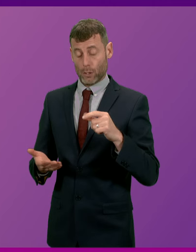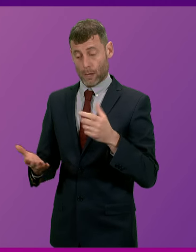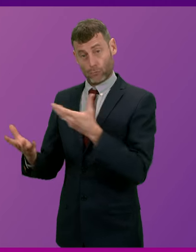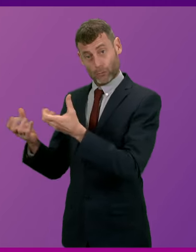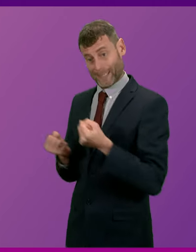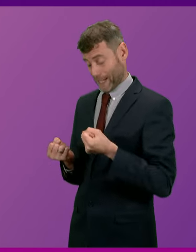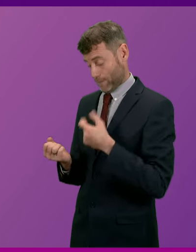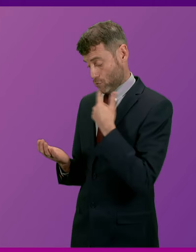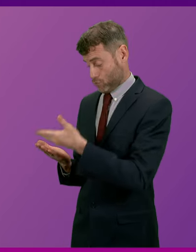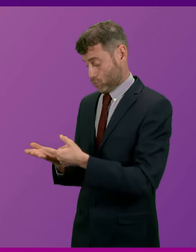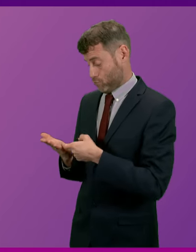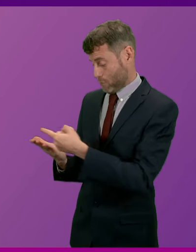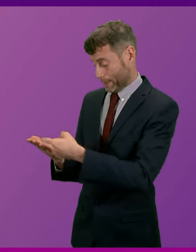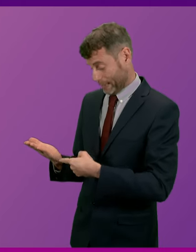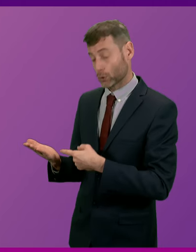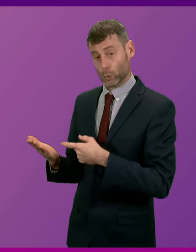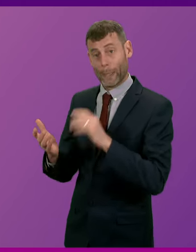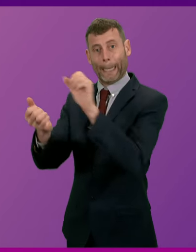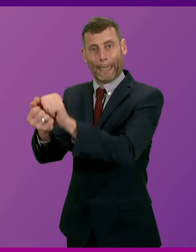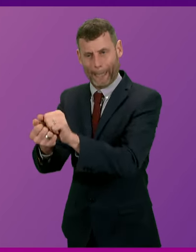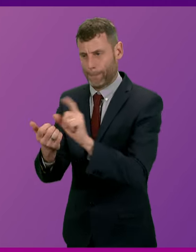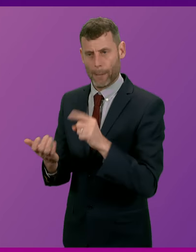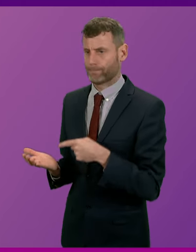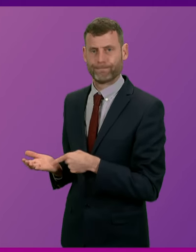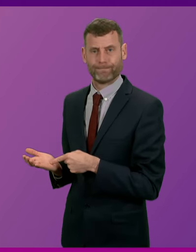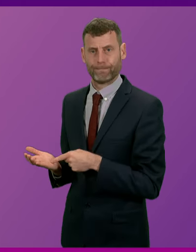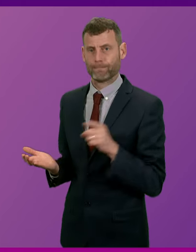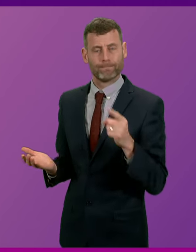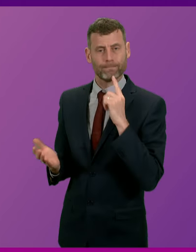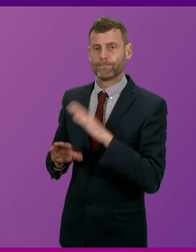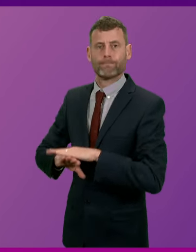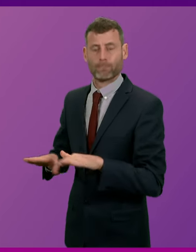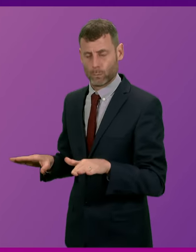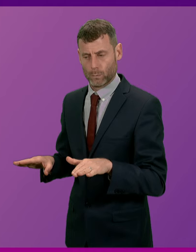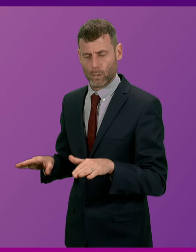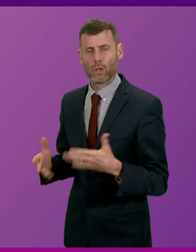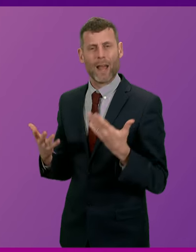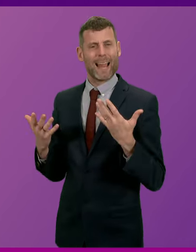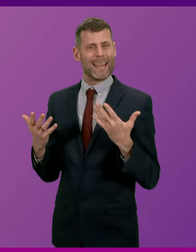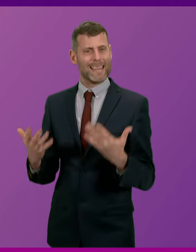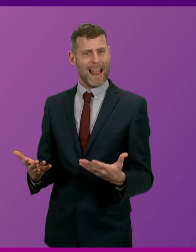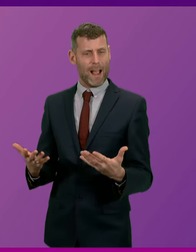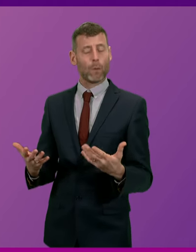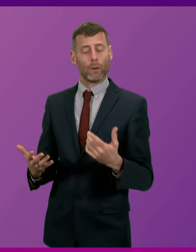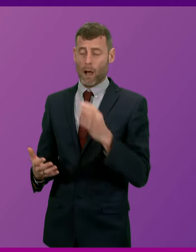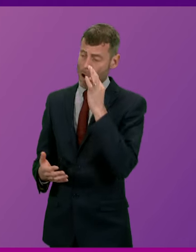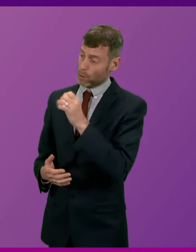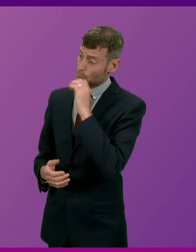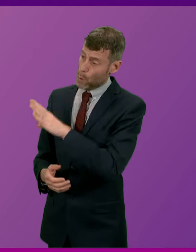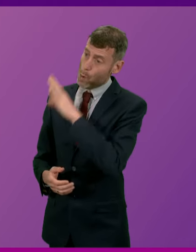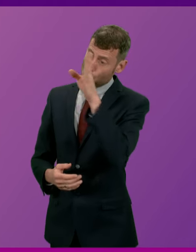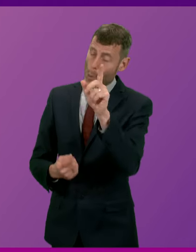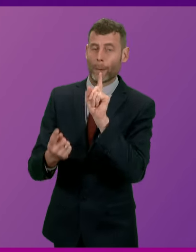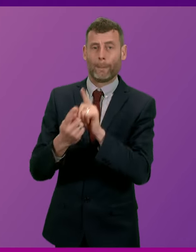will he or his Health Secretary, if still in place, agree to meet with campaigners in Portree and hear firsthand their frustrations and their